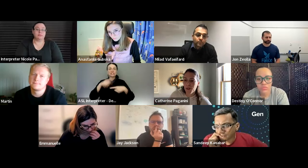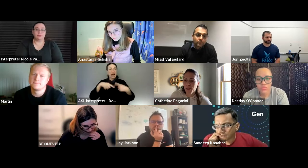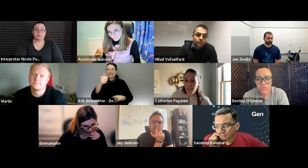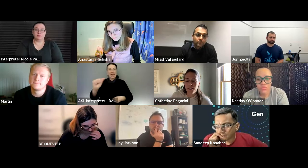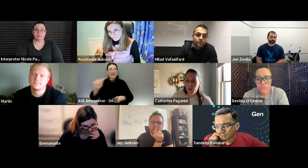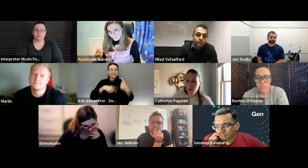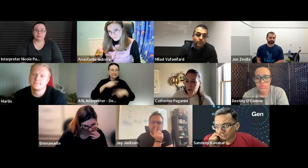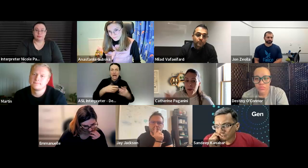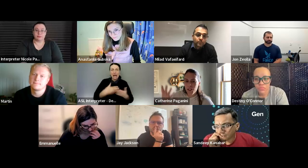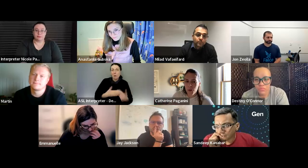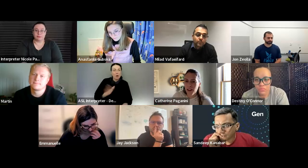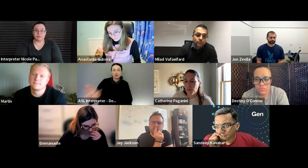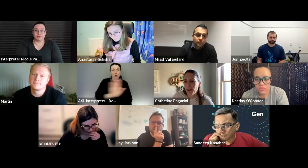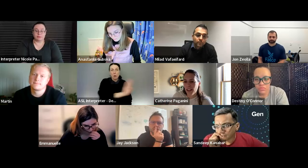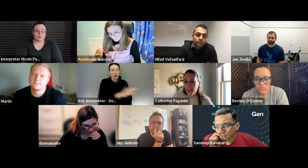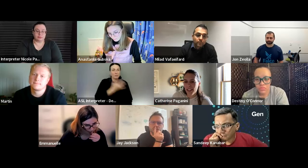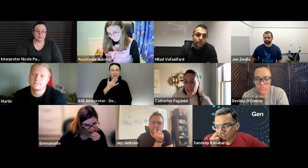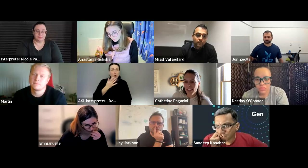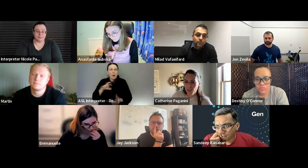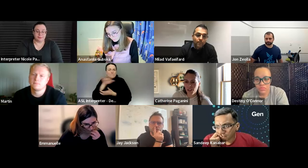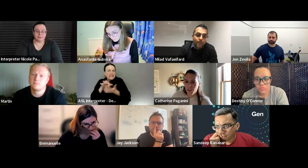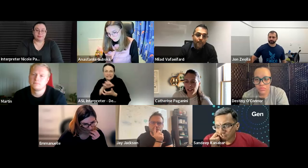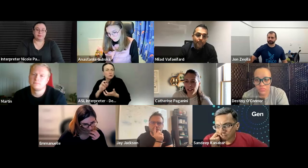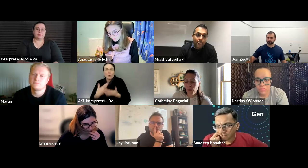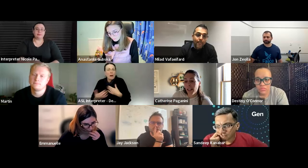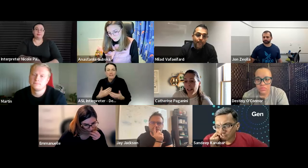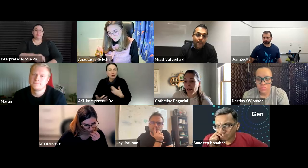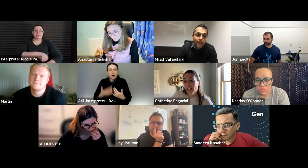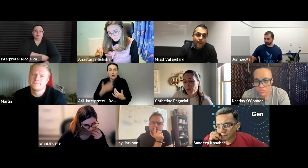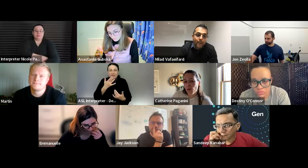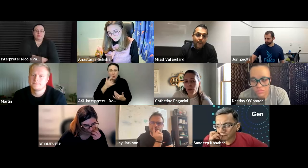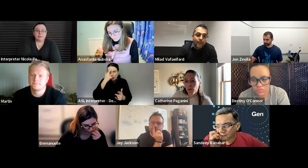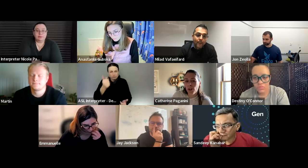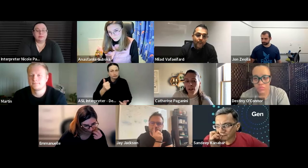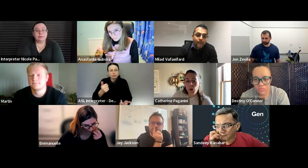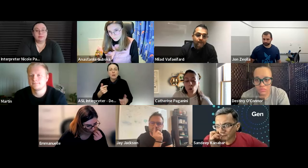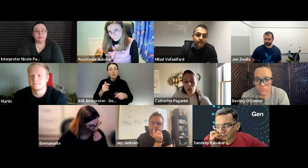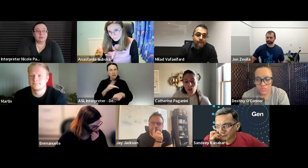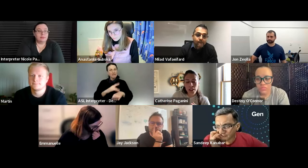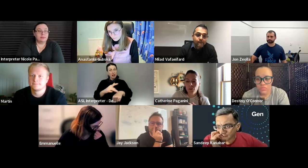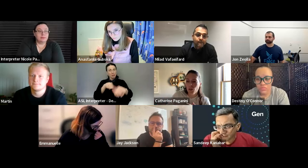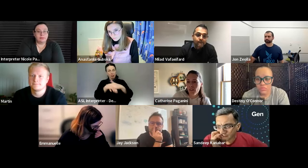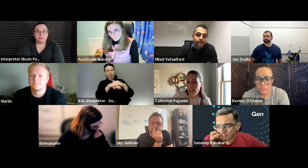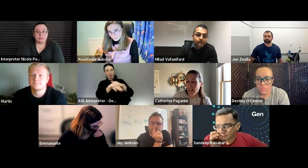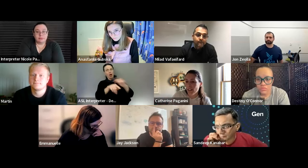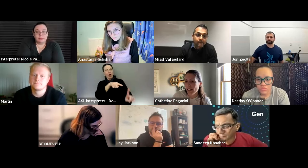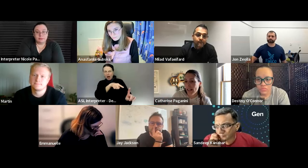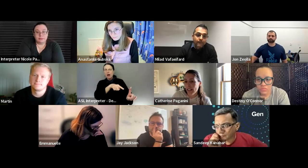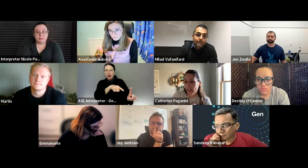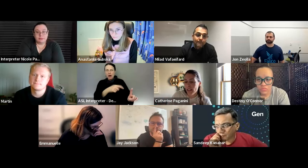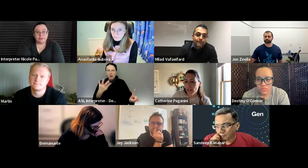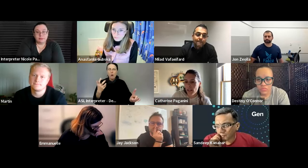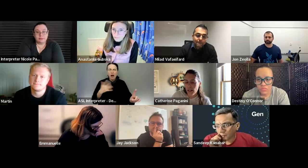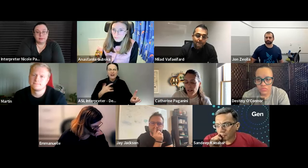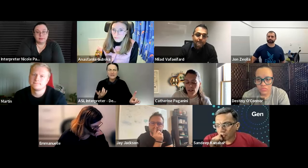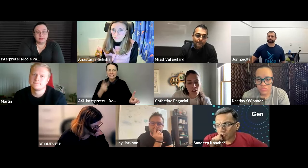right like whatever you you kind of do or mix or whatever but like let's let's start creating and making that available so people who are looking for events